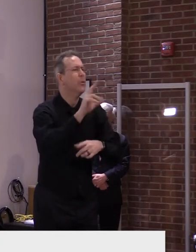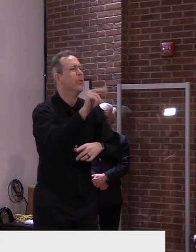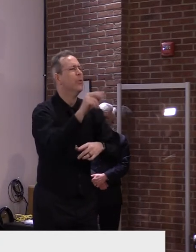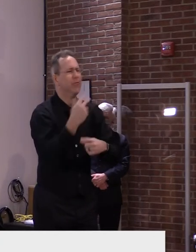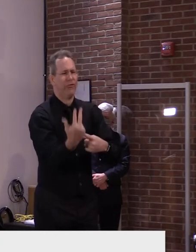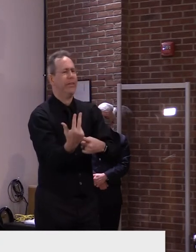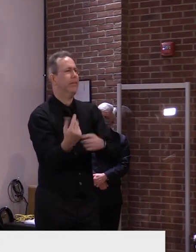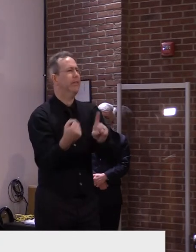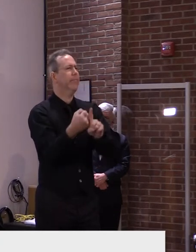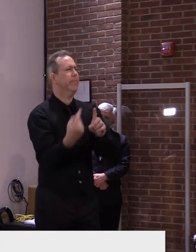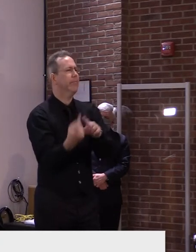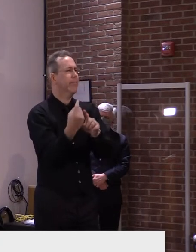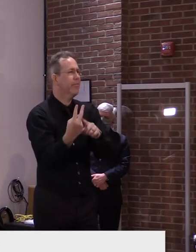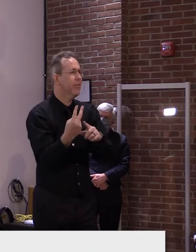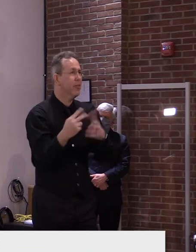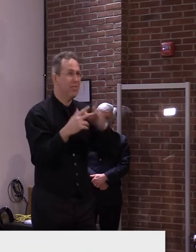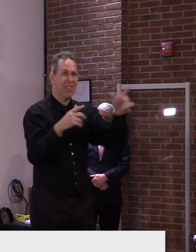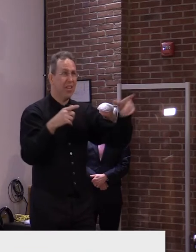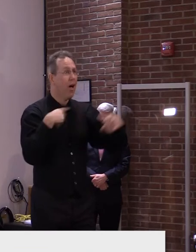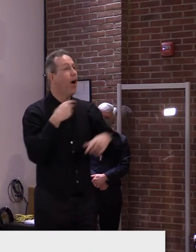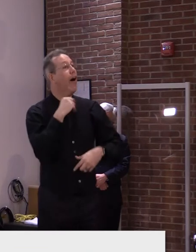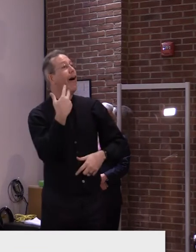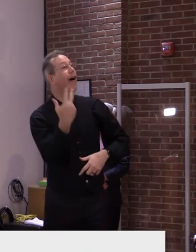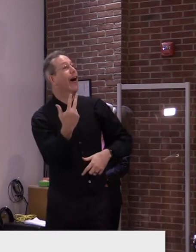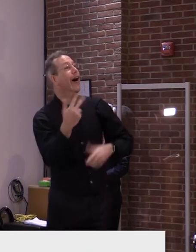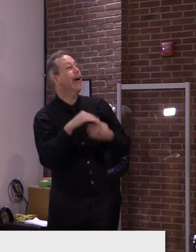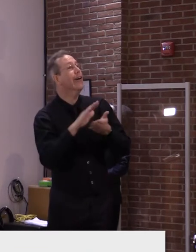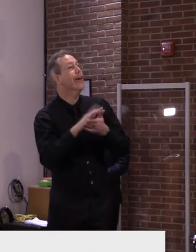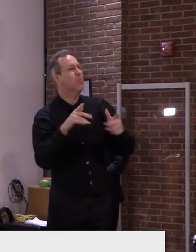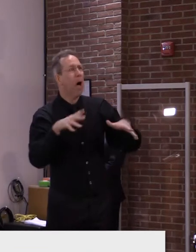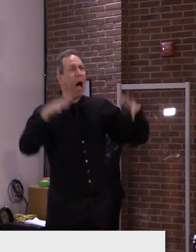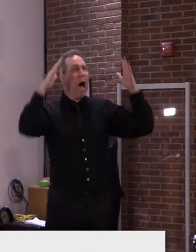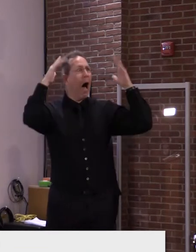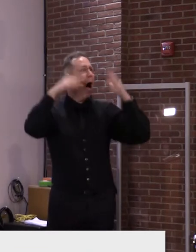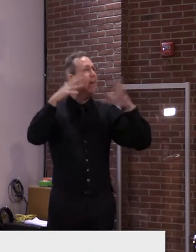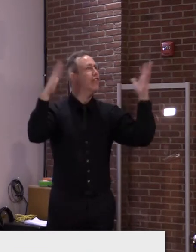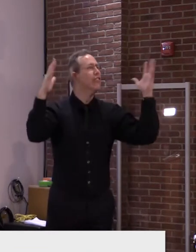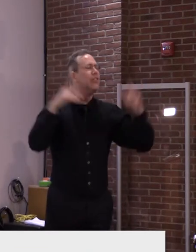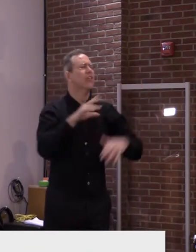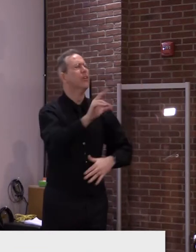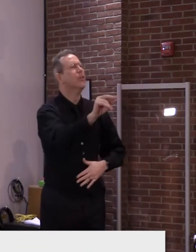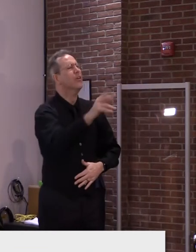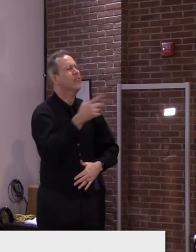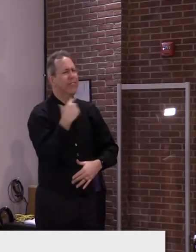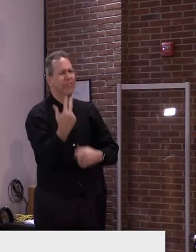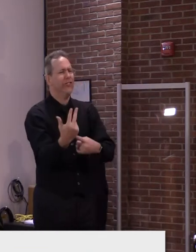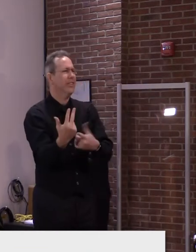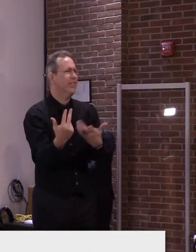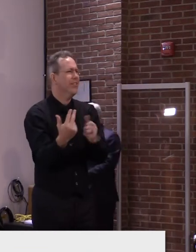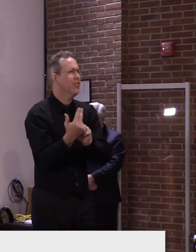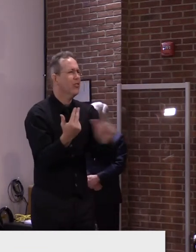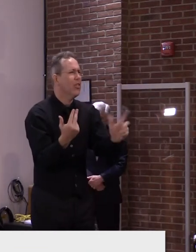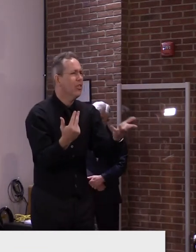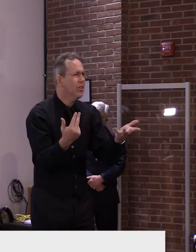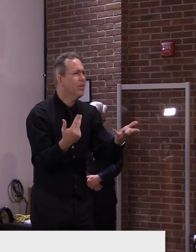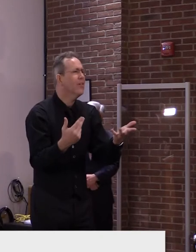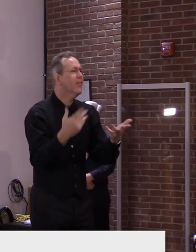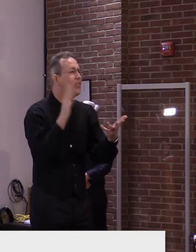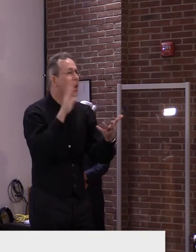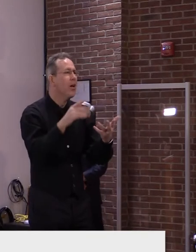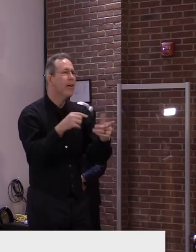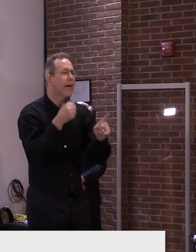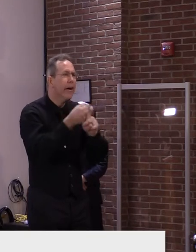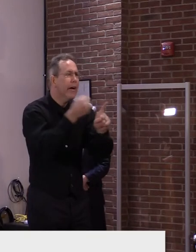minimal, if any, number of people might even have to have quarantined because of those three cases, depending upon the circumstances. Um,